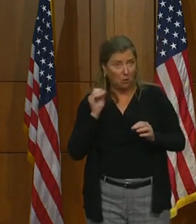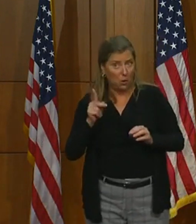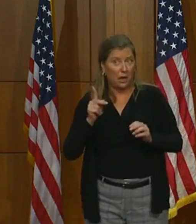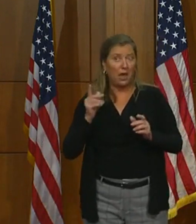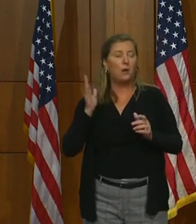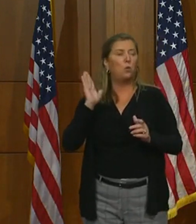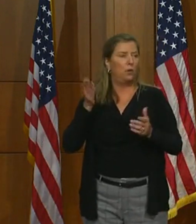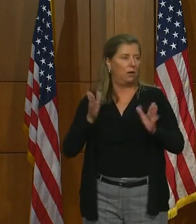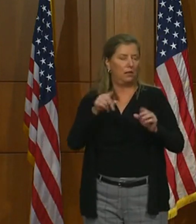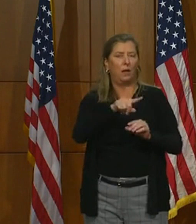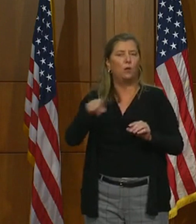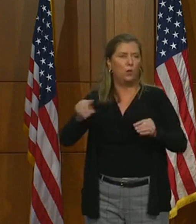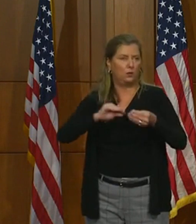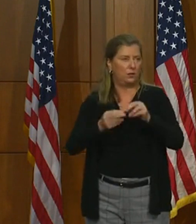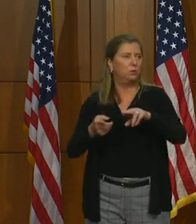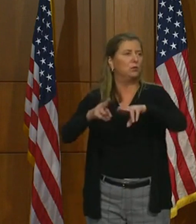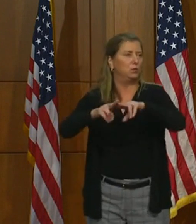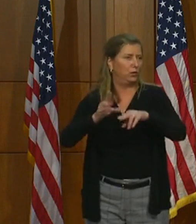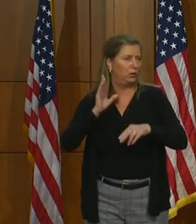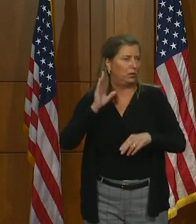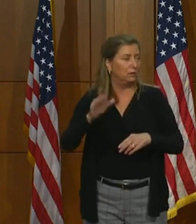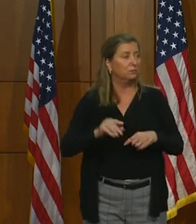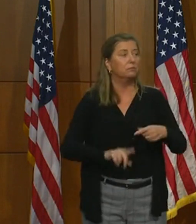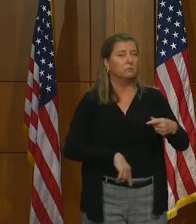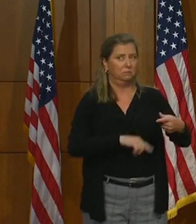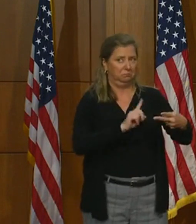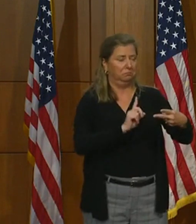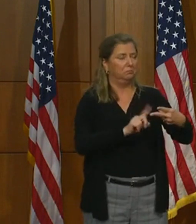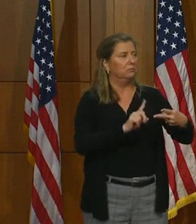we'll allow those numbers to increase. Yes.